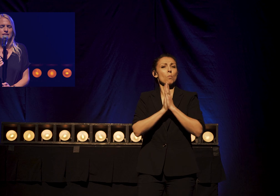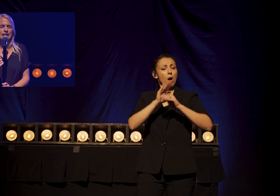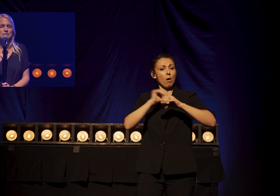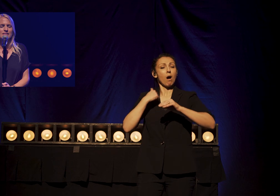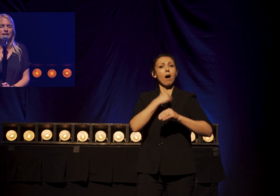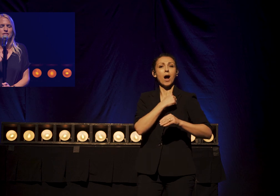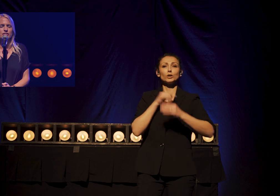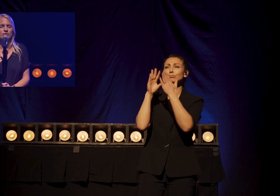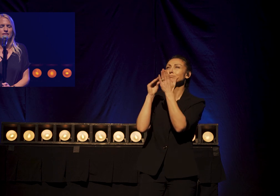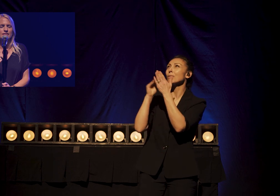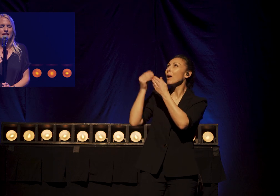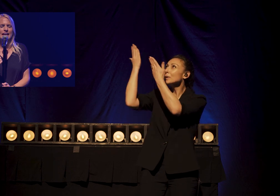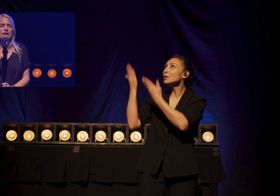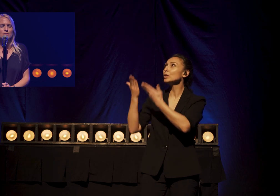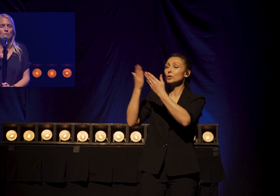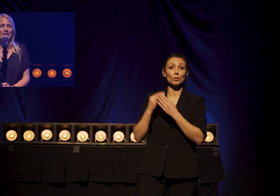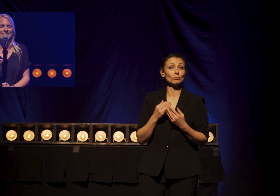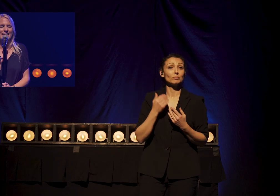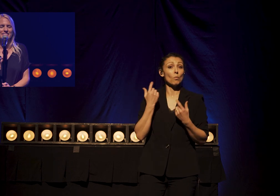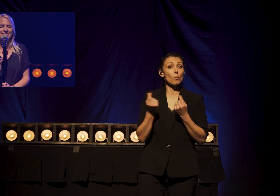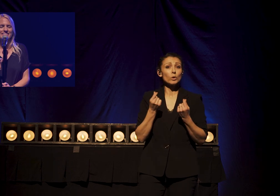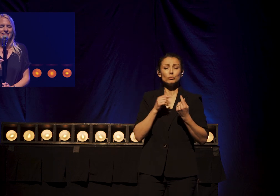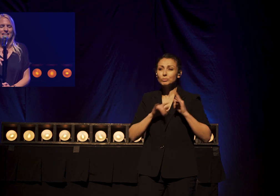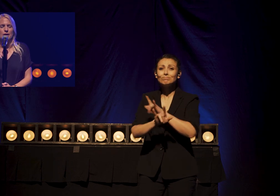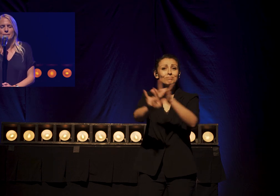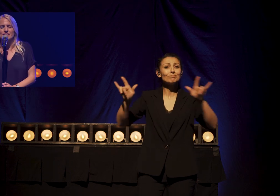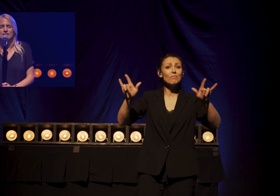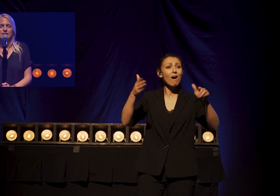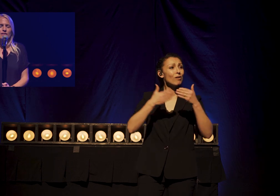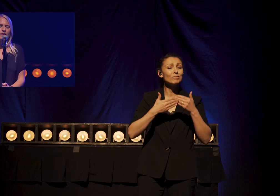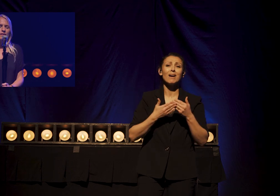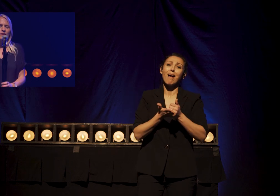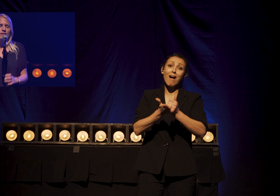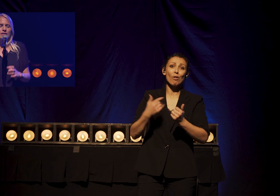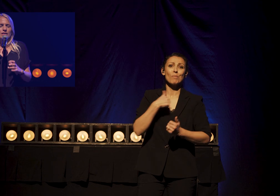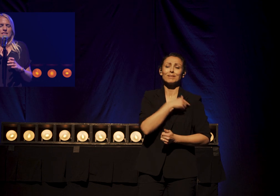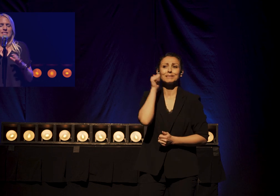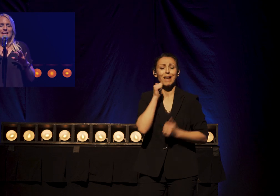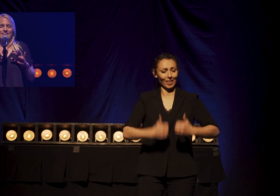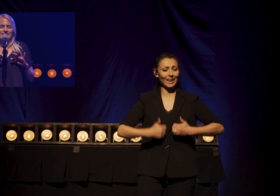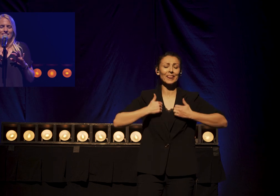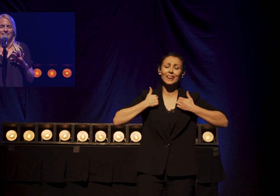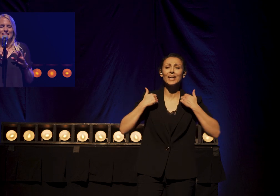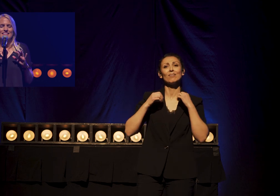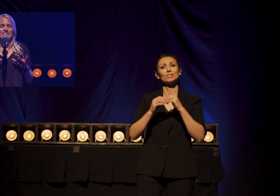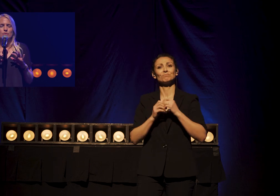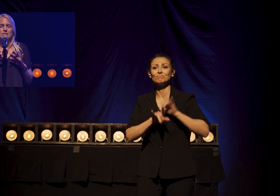As beloved children Help us walk in love Help us sing and live in